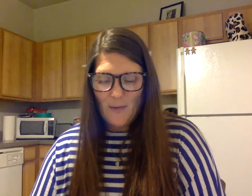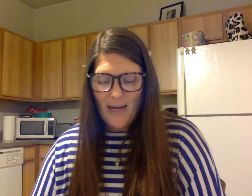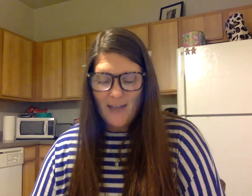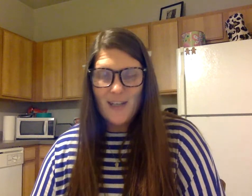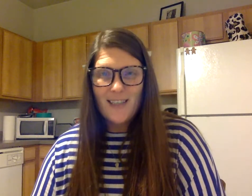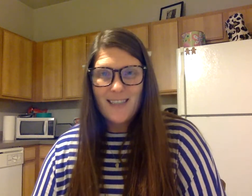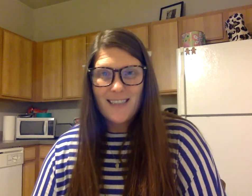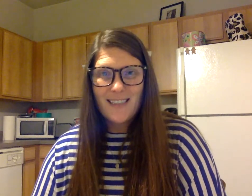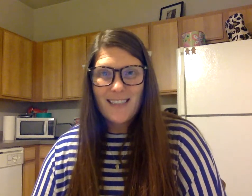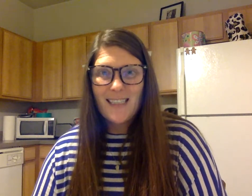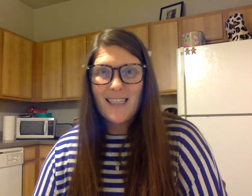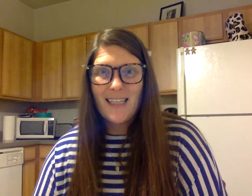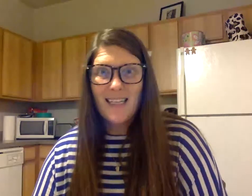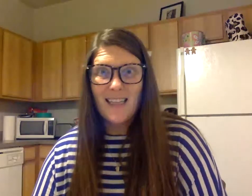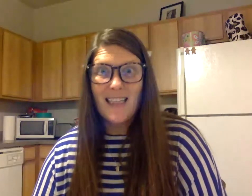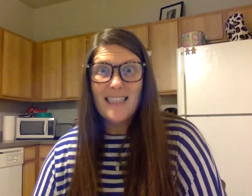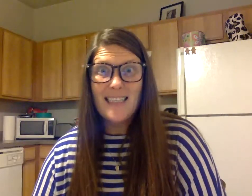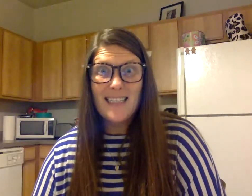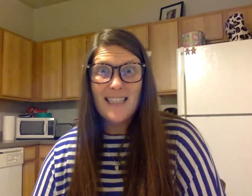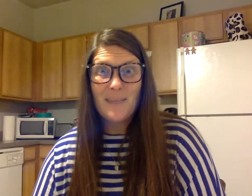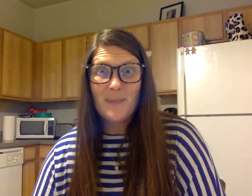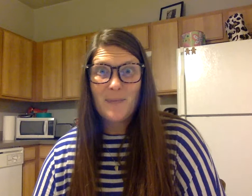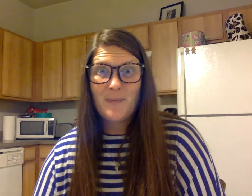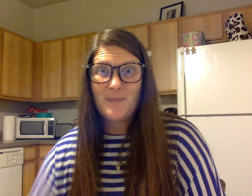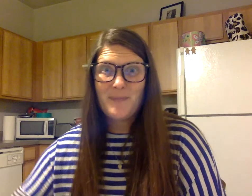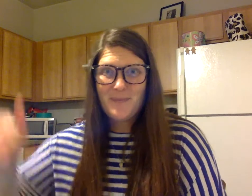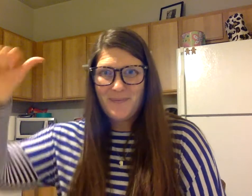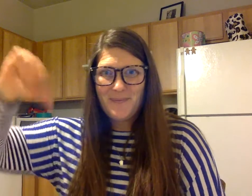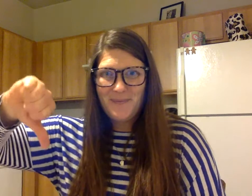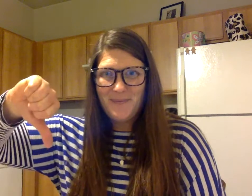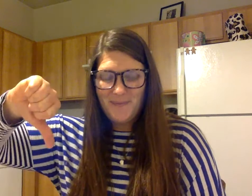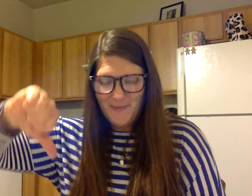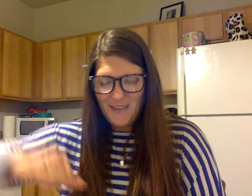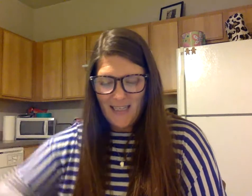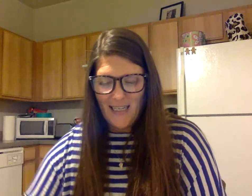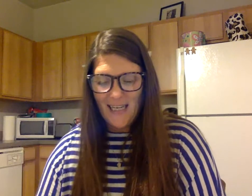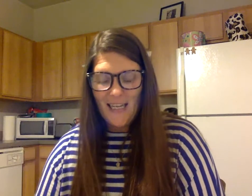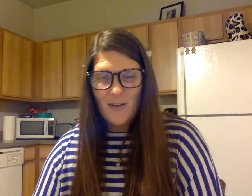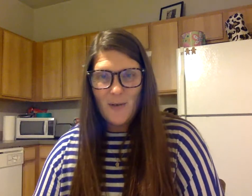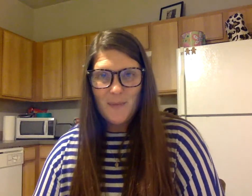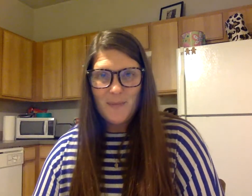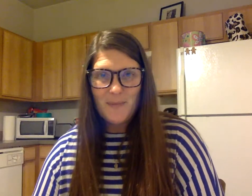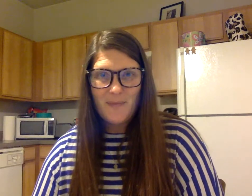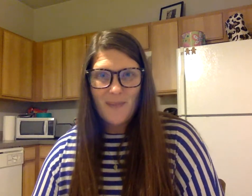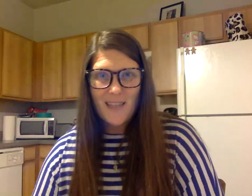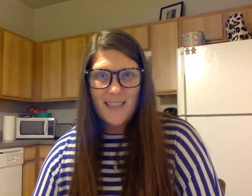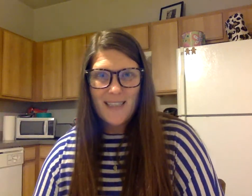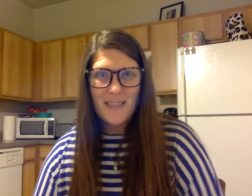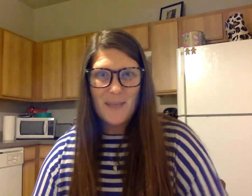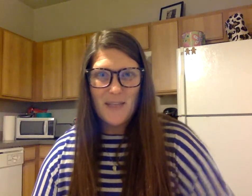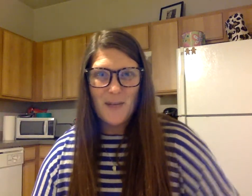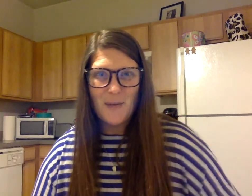Writer, listed. And needle, spindle.